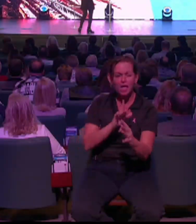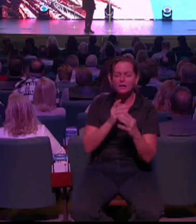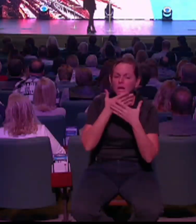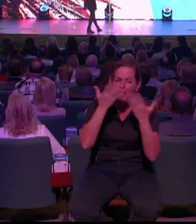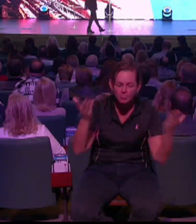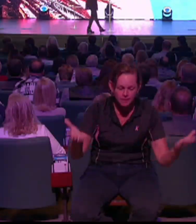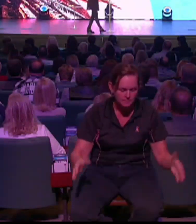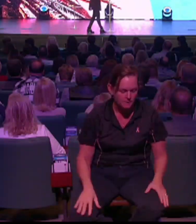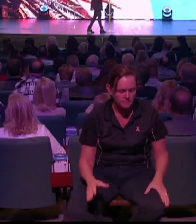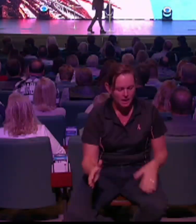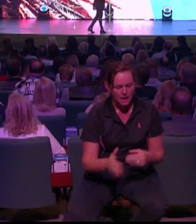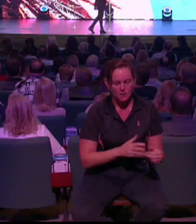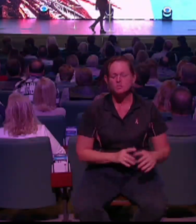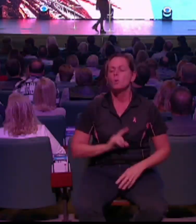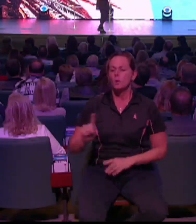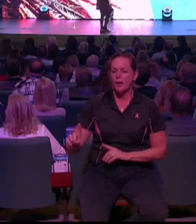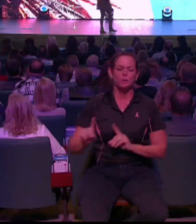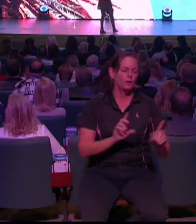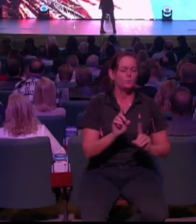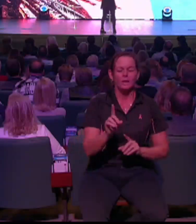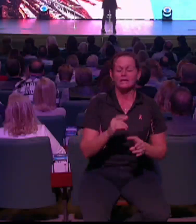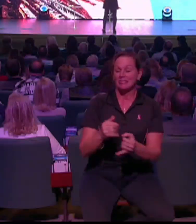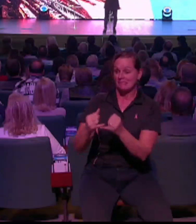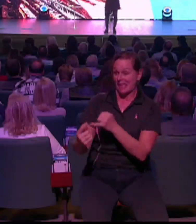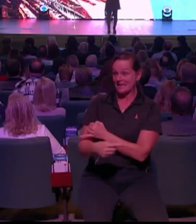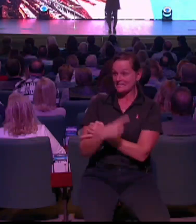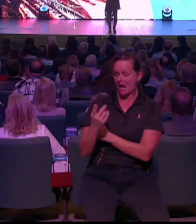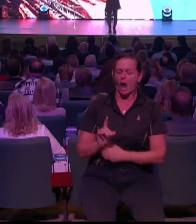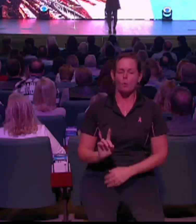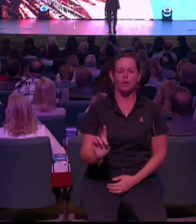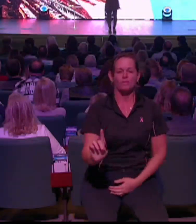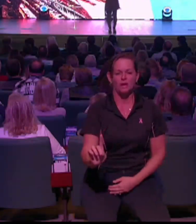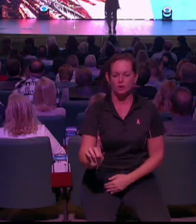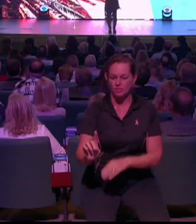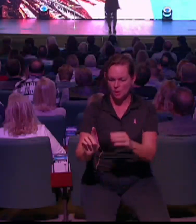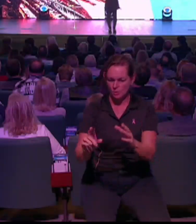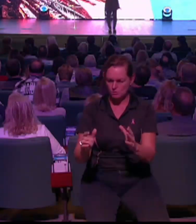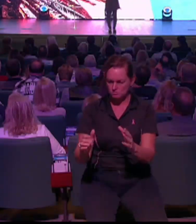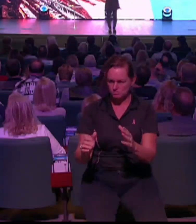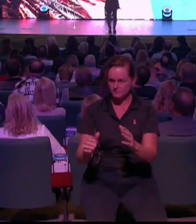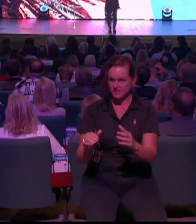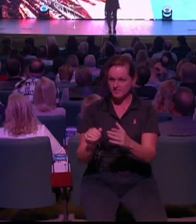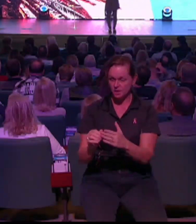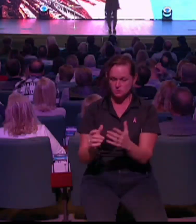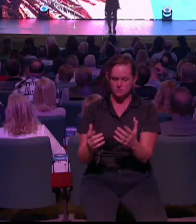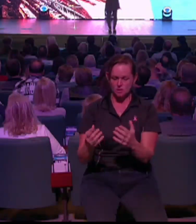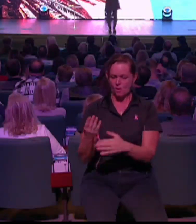last place we went, there was 14 people living in the back of a semi-trailer.